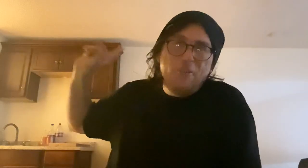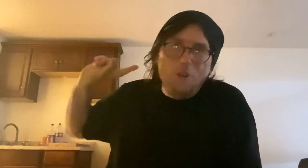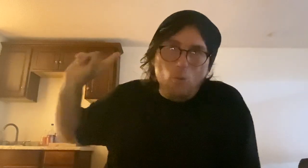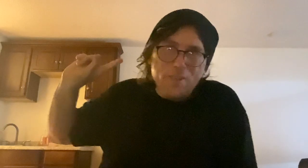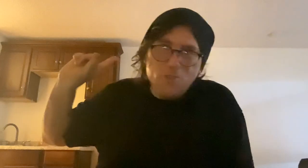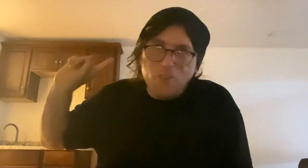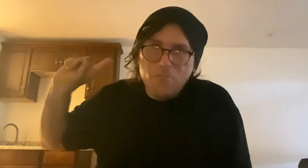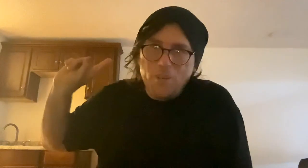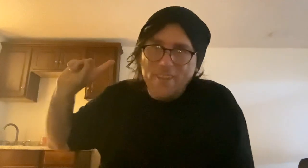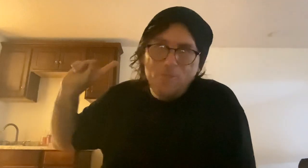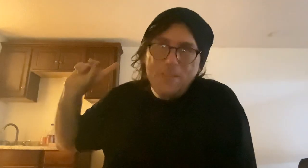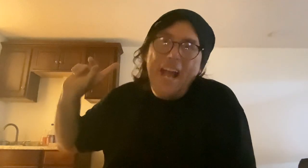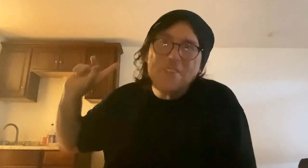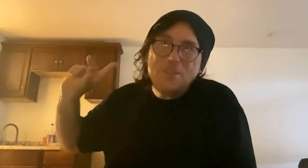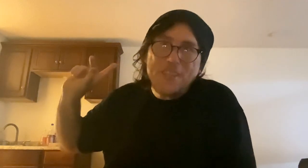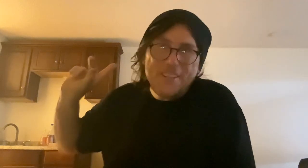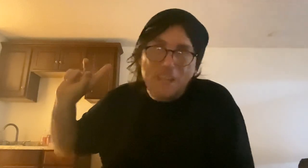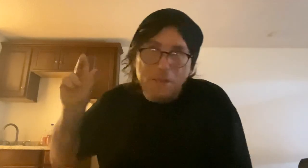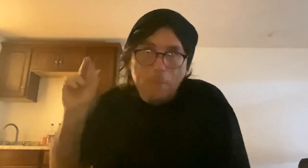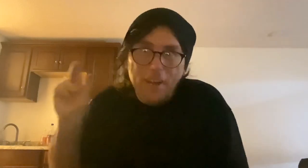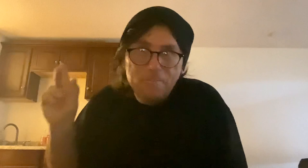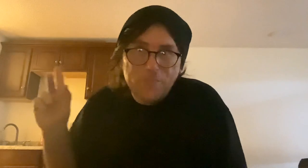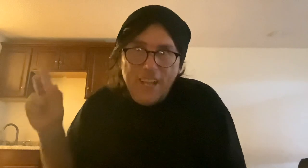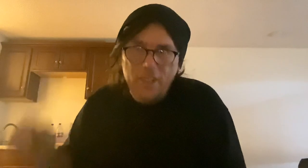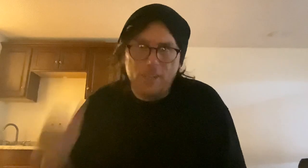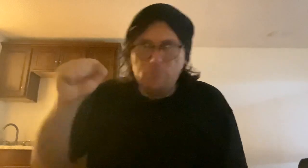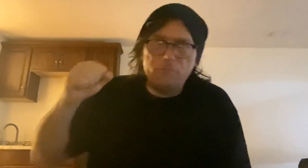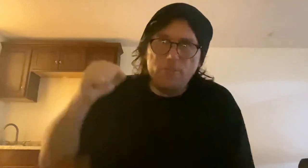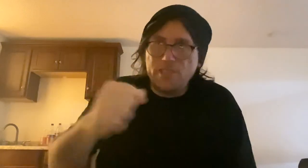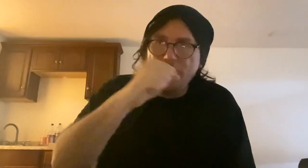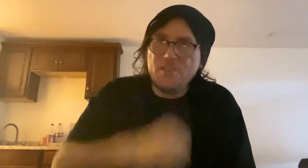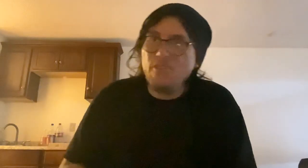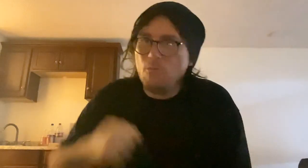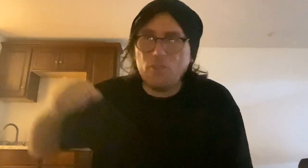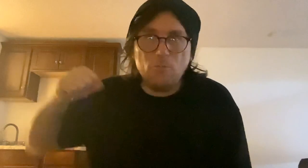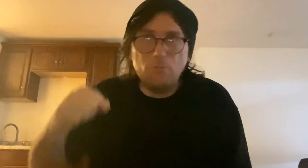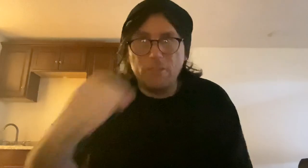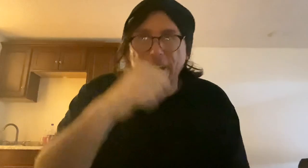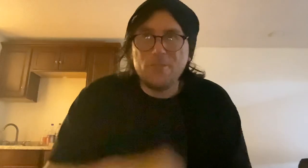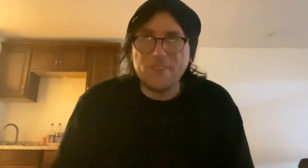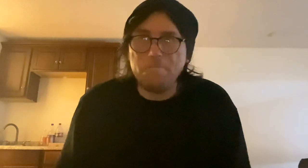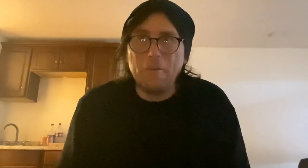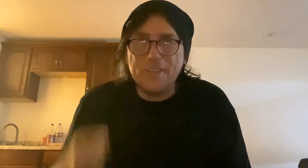don't always trust what those ads you see on TV about that. Like, you know, send us your work, we'll get your stuff published.